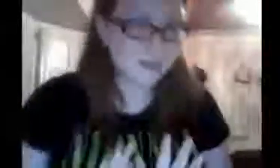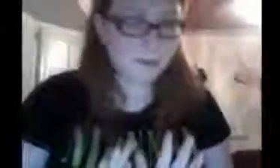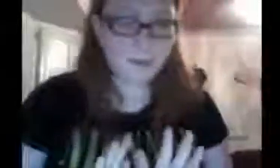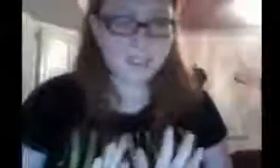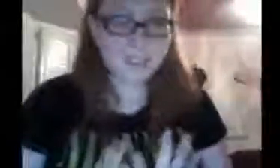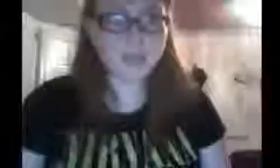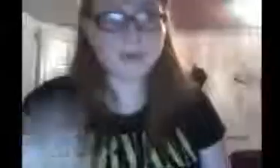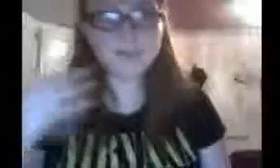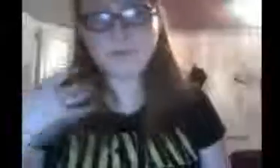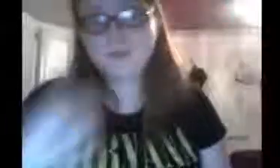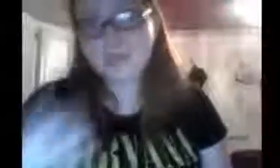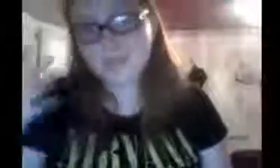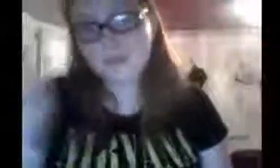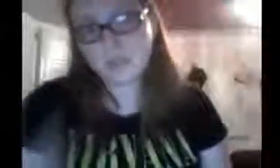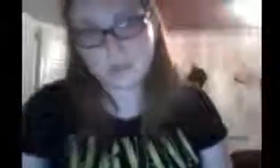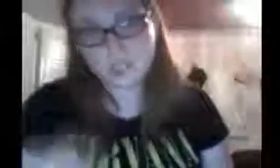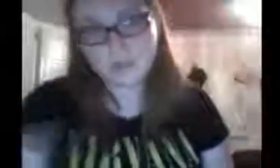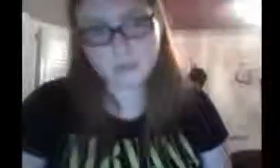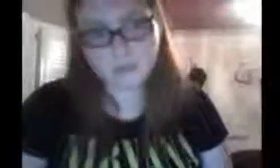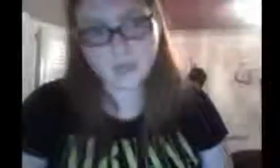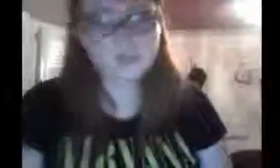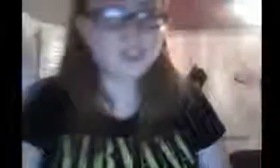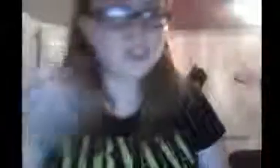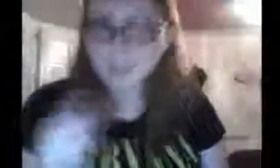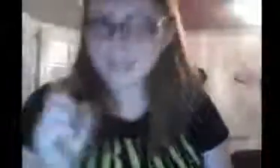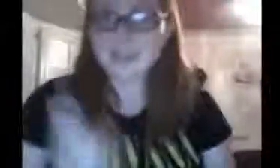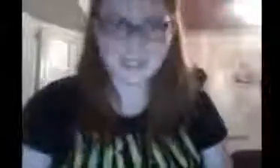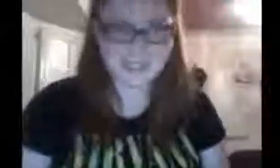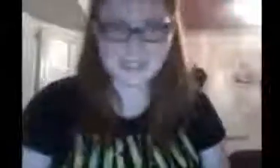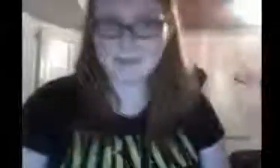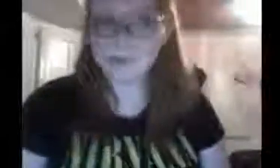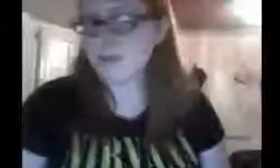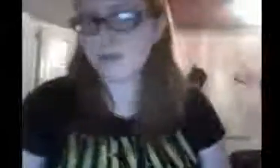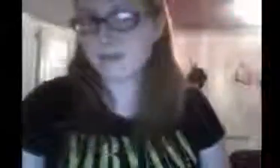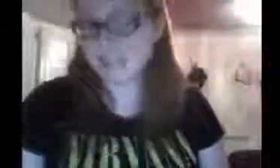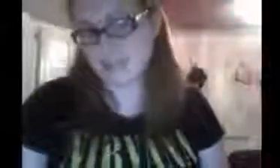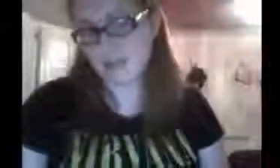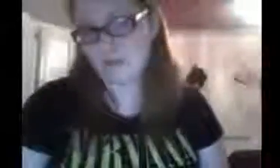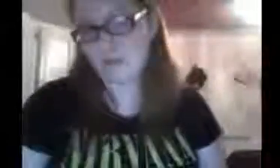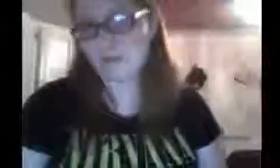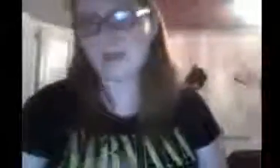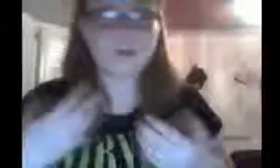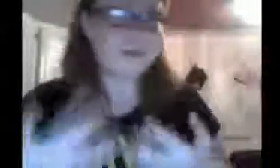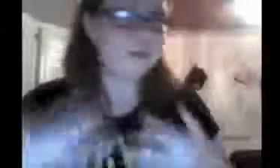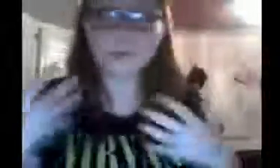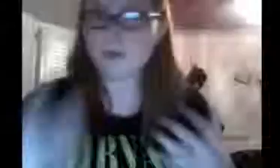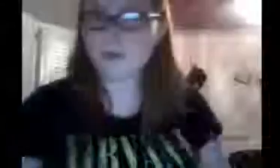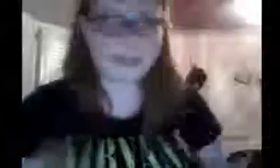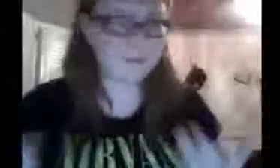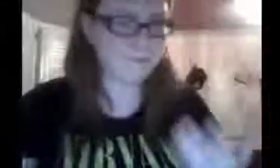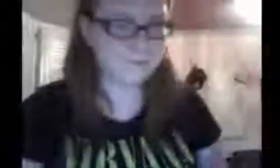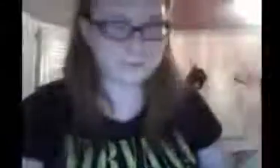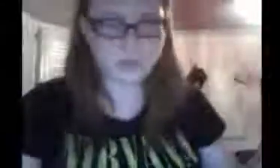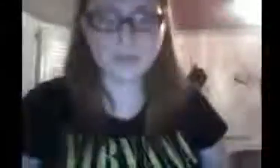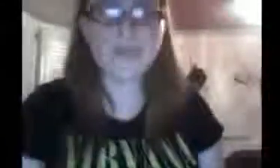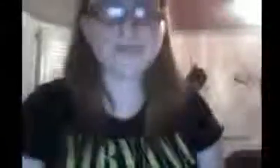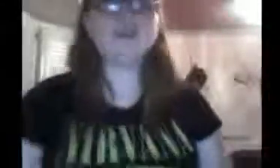what shows and movies would you like to see continue or make a reboot or make it a, you know, whatever.